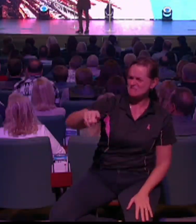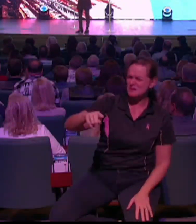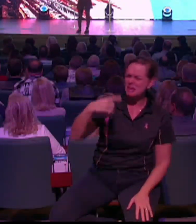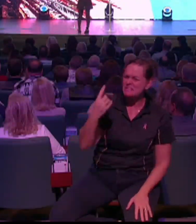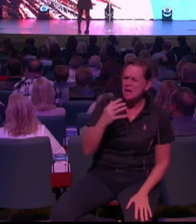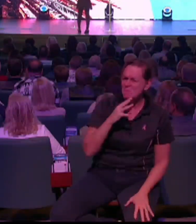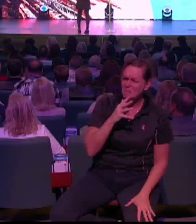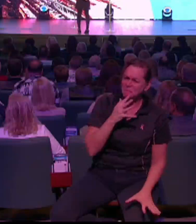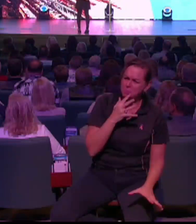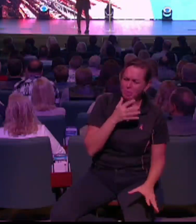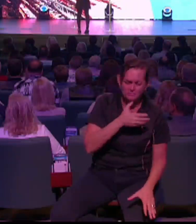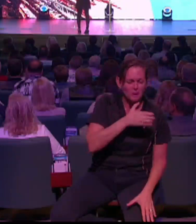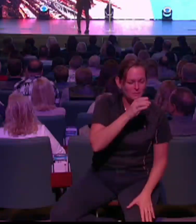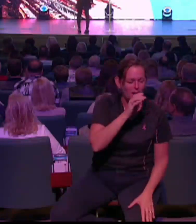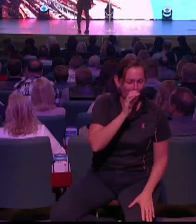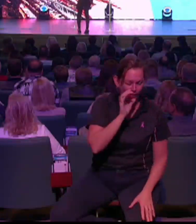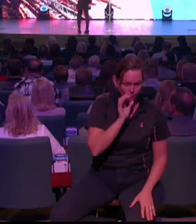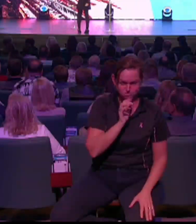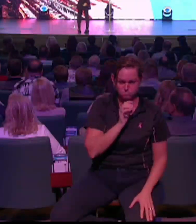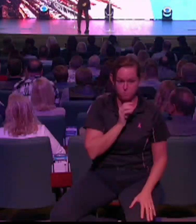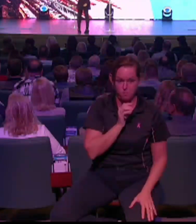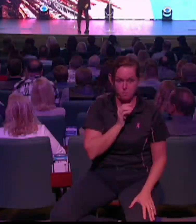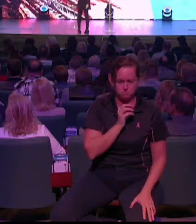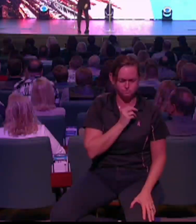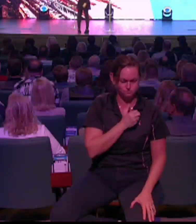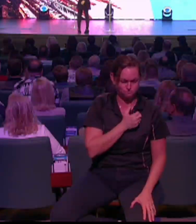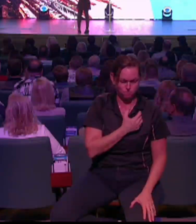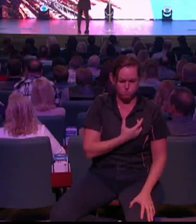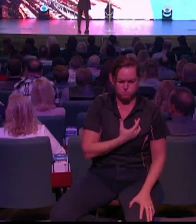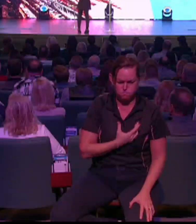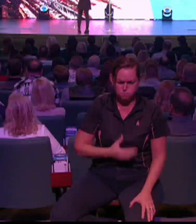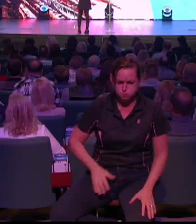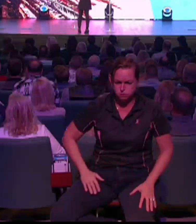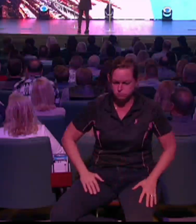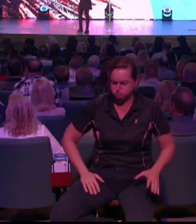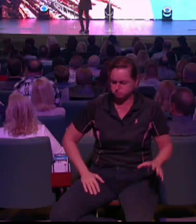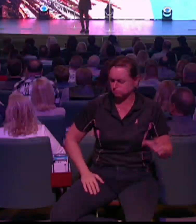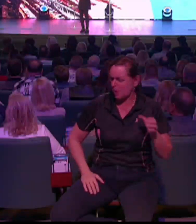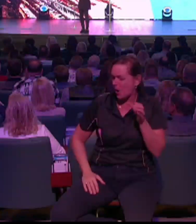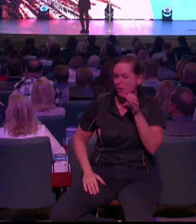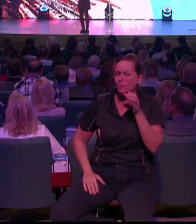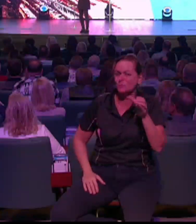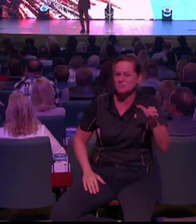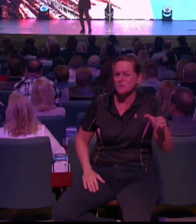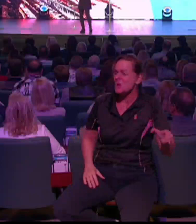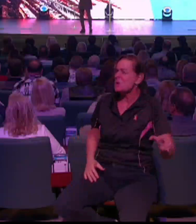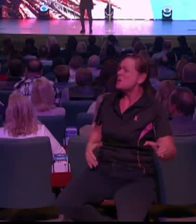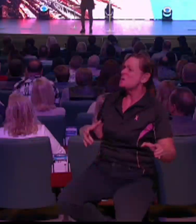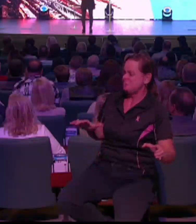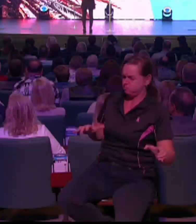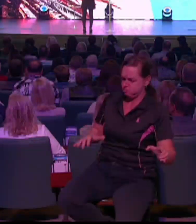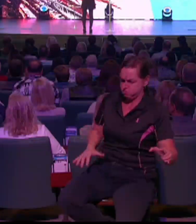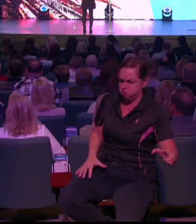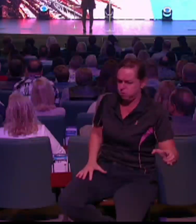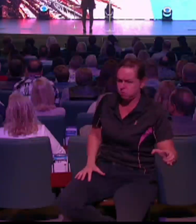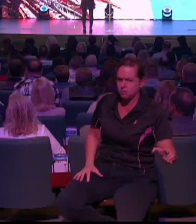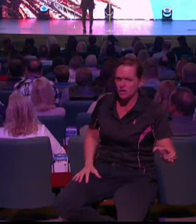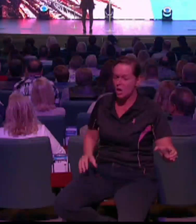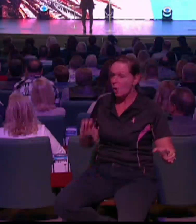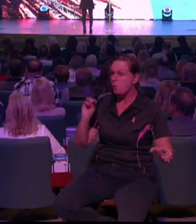you're drinking grape, and then all of a sudden you take a sip, and it's like, whoa. And I was like, wow. And they thought I was like, she wants more. And